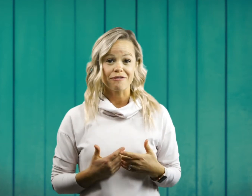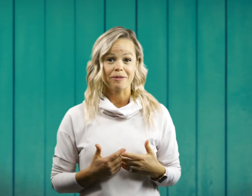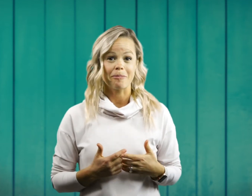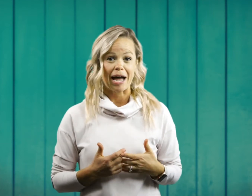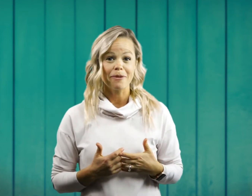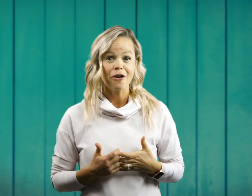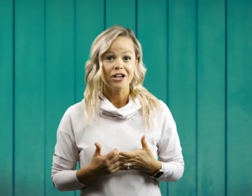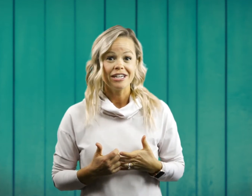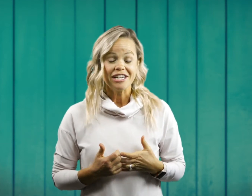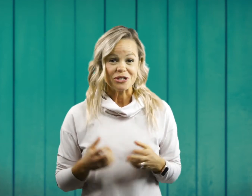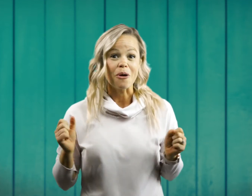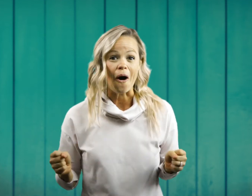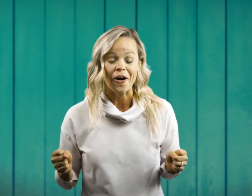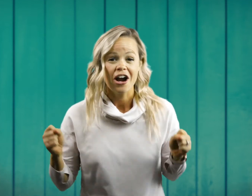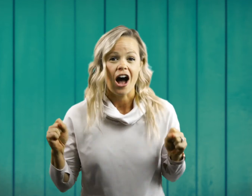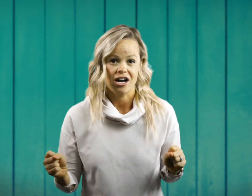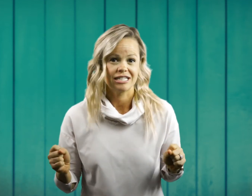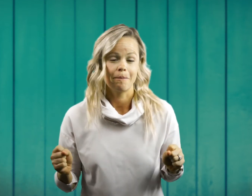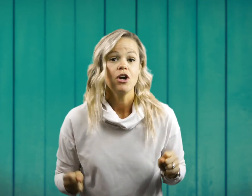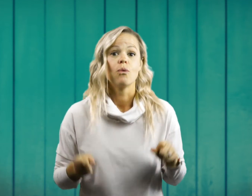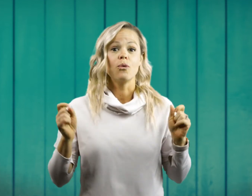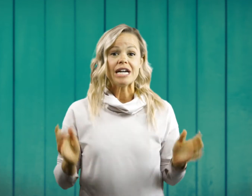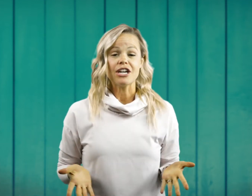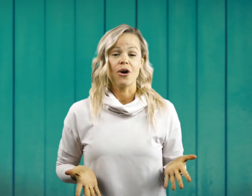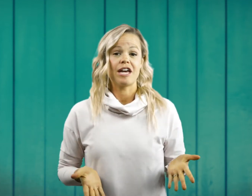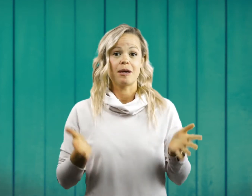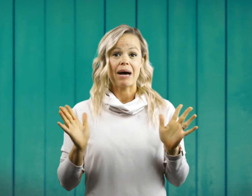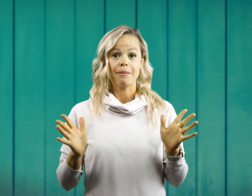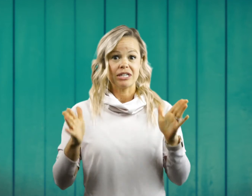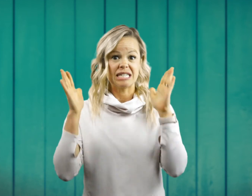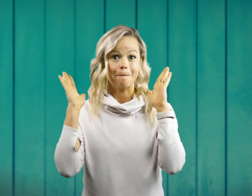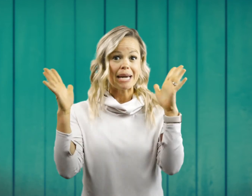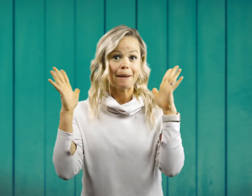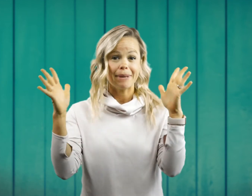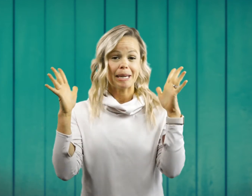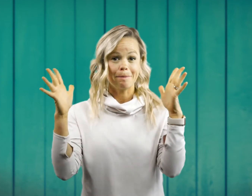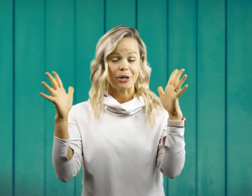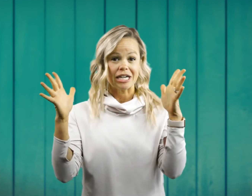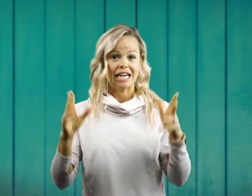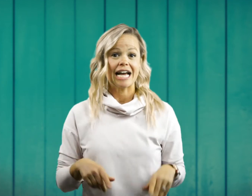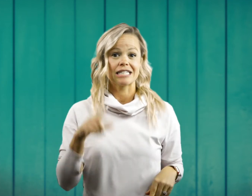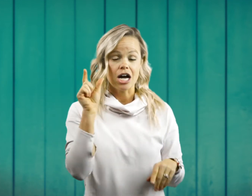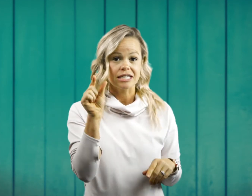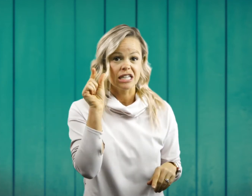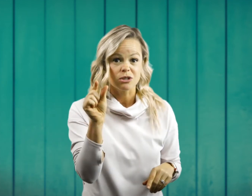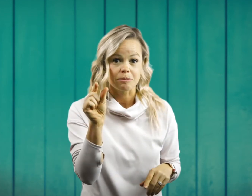from the Bible? You are awesome. Well, we know that the Bible is a big, big book and it has lots of little small